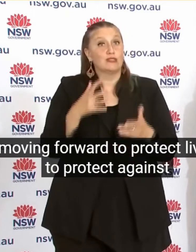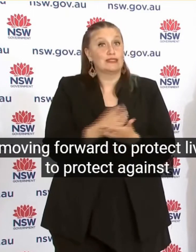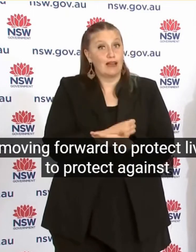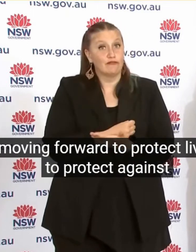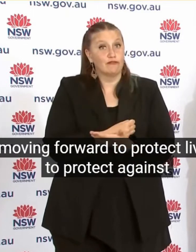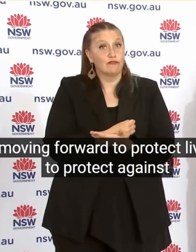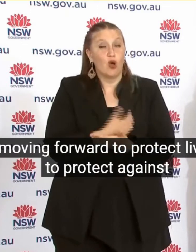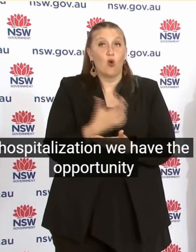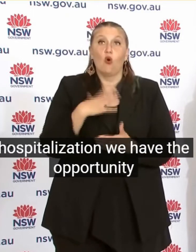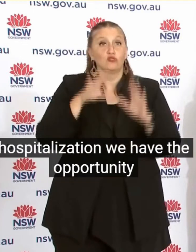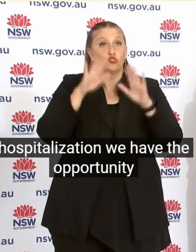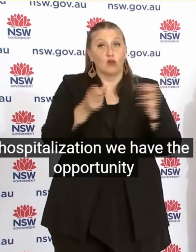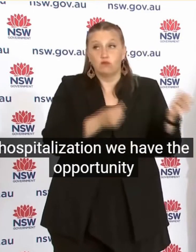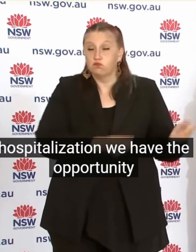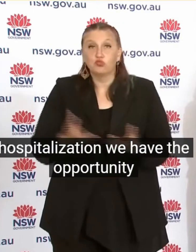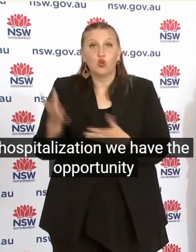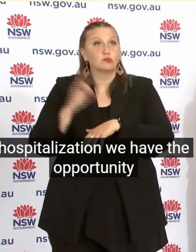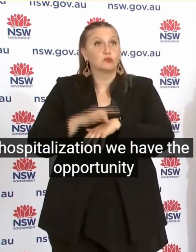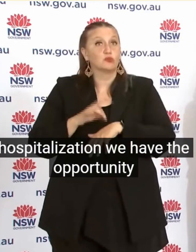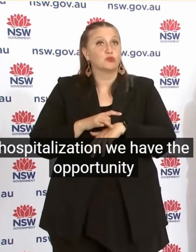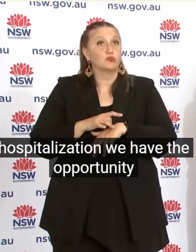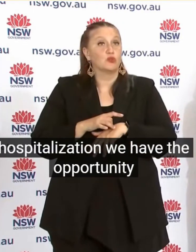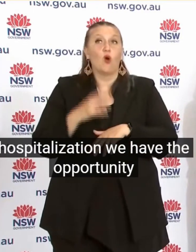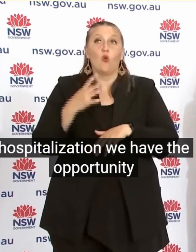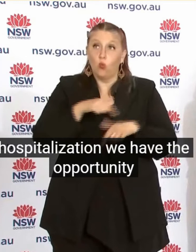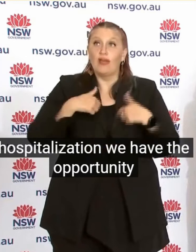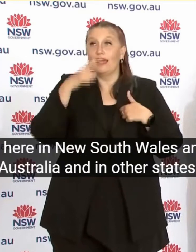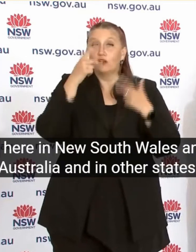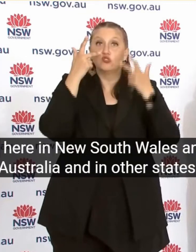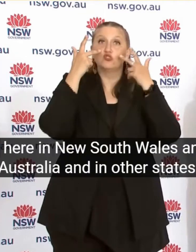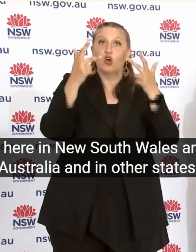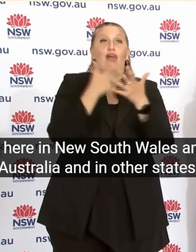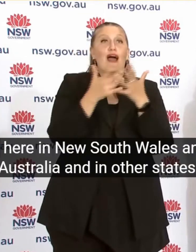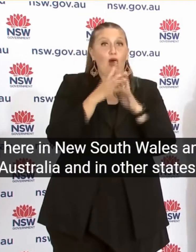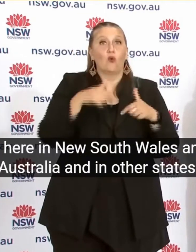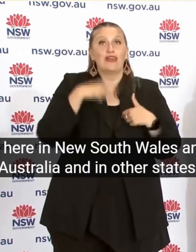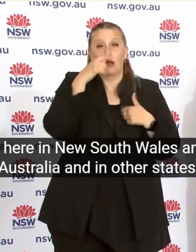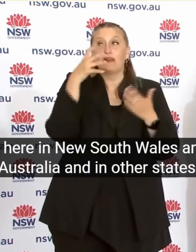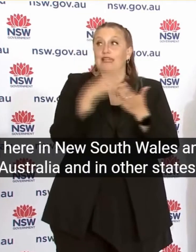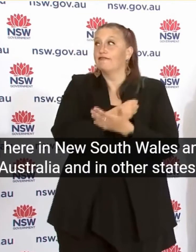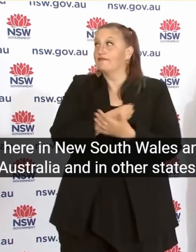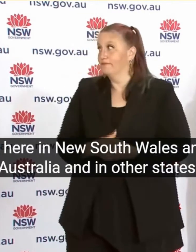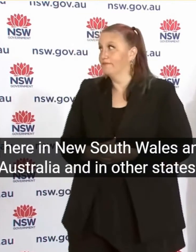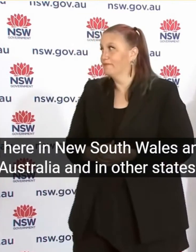The Opportunity Here In New South Wales And Australia And Other States To Show How It Can Be Done As Safely As Possible